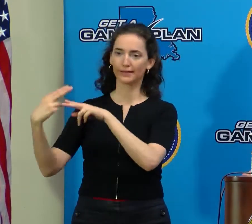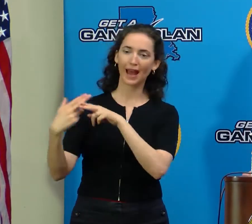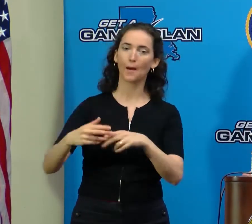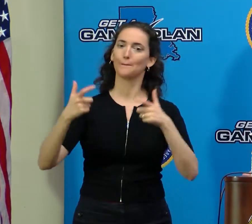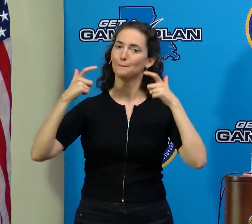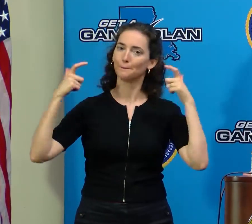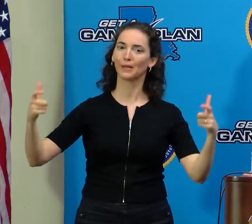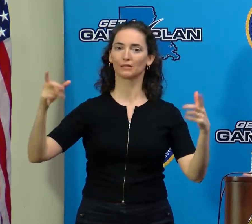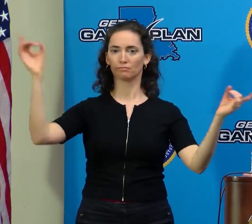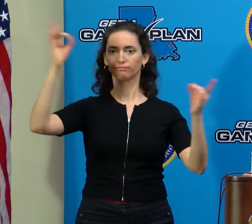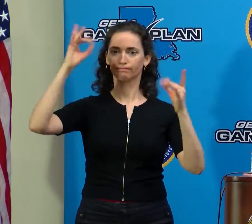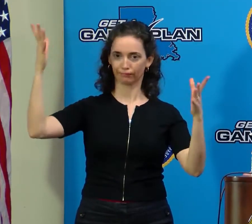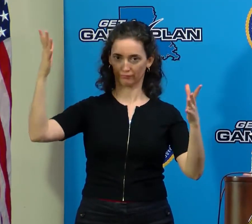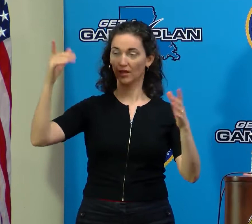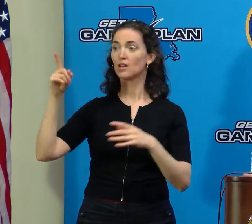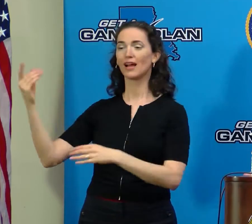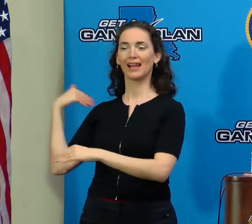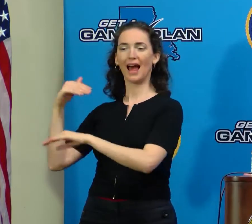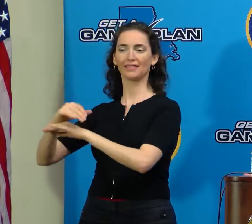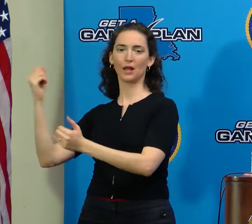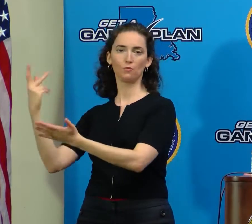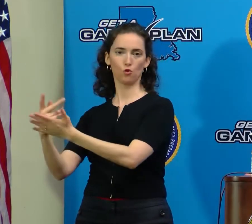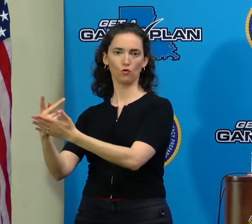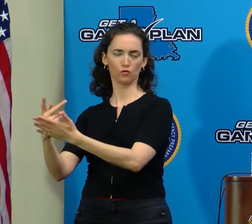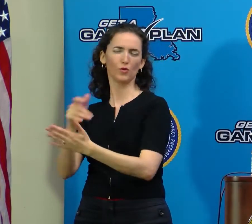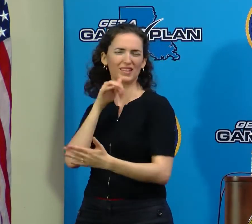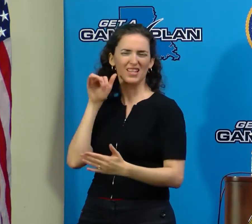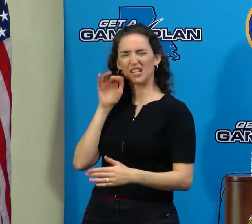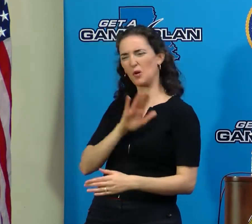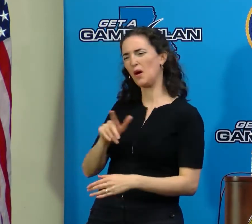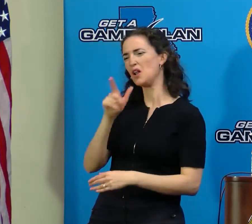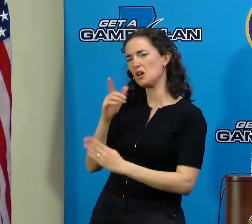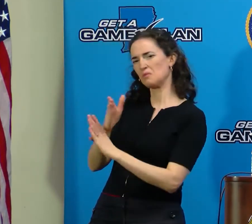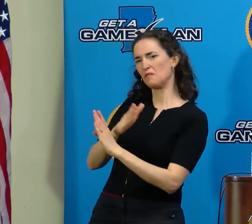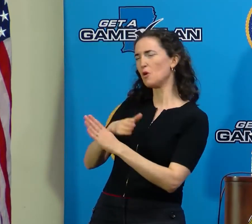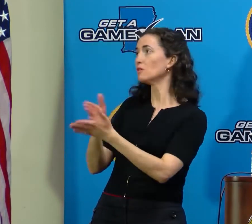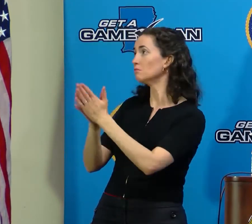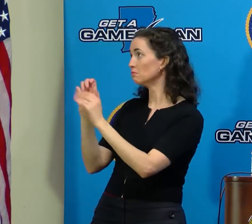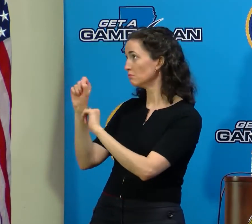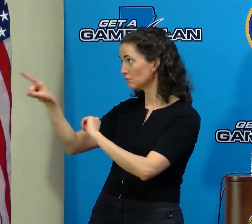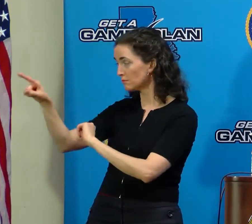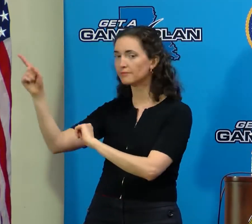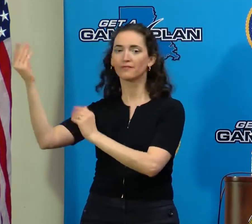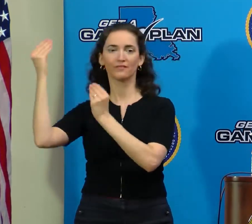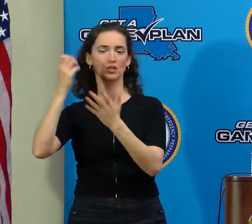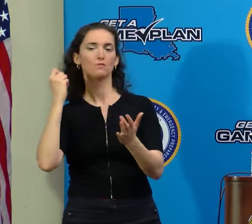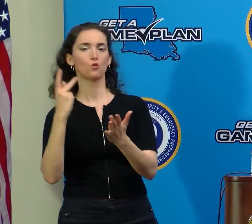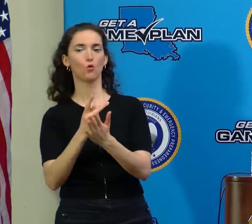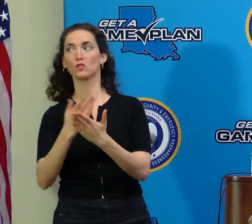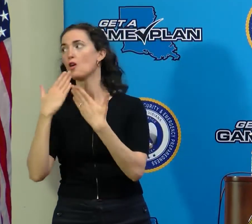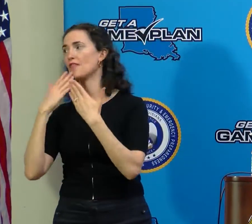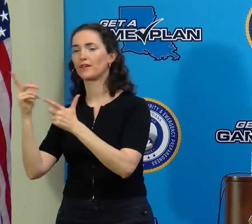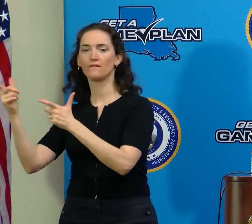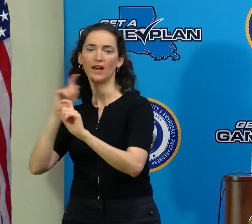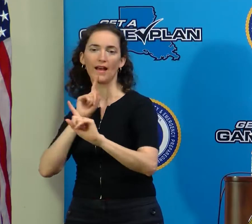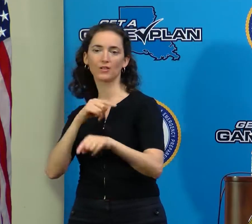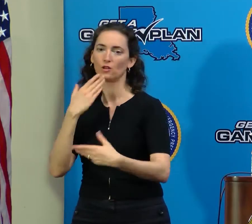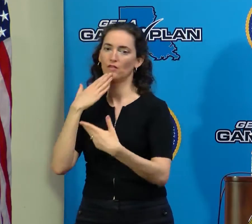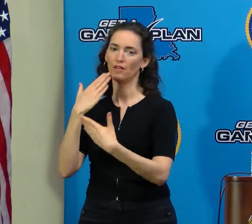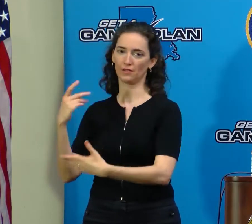he approved it last night. And I want to thank him for his prompt attention and his favorable response to that request.